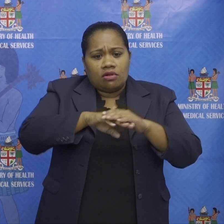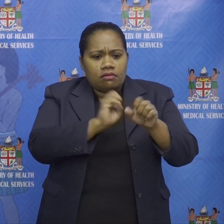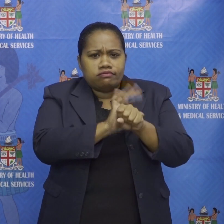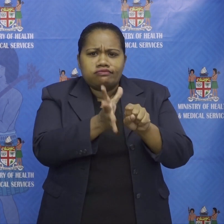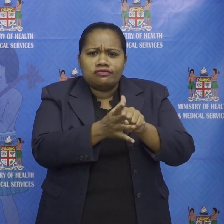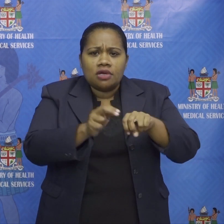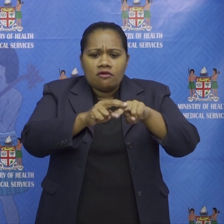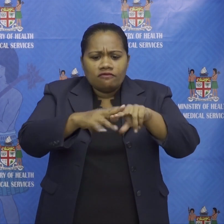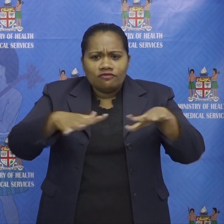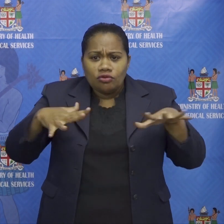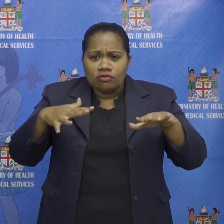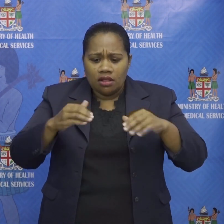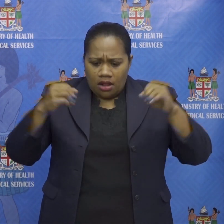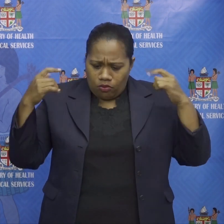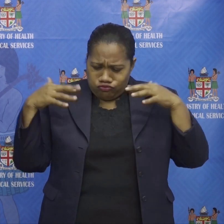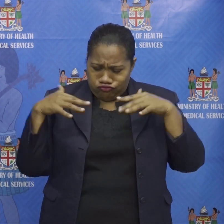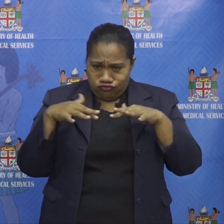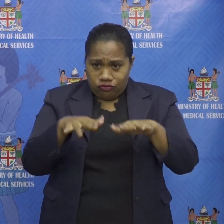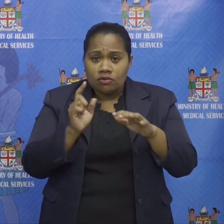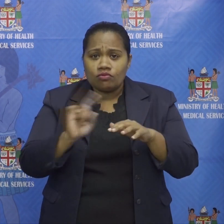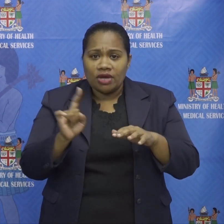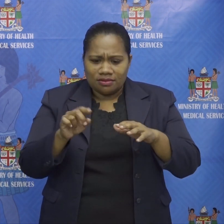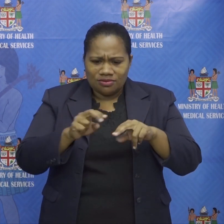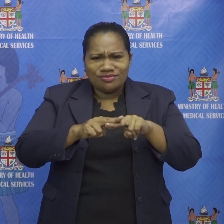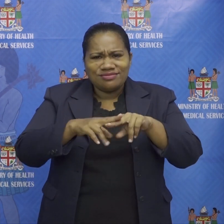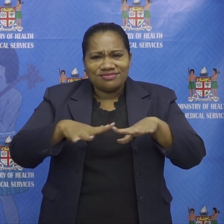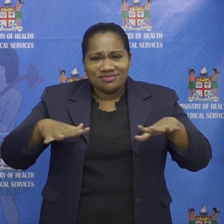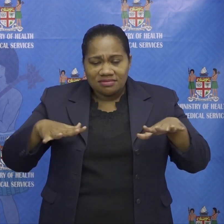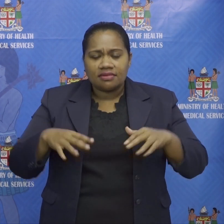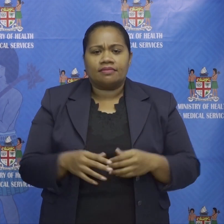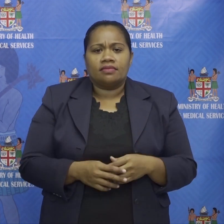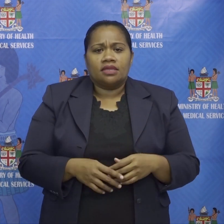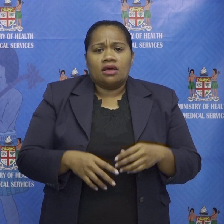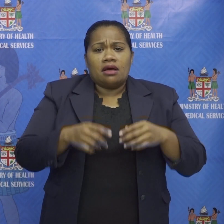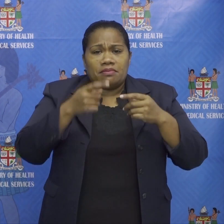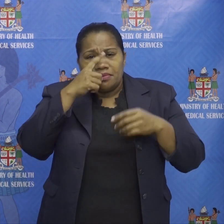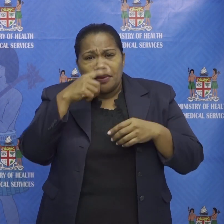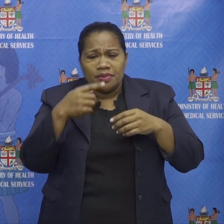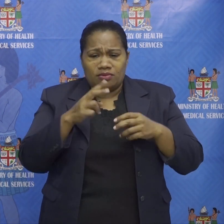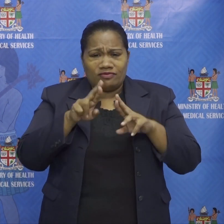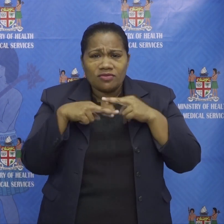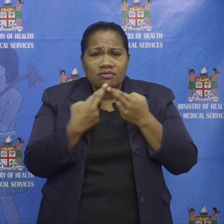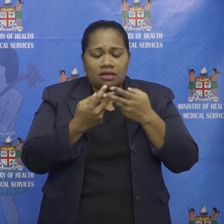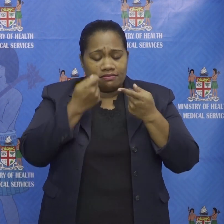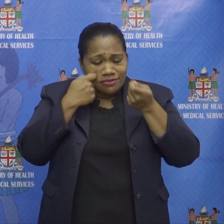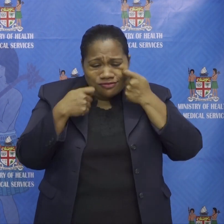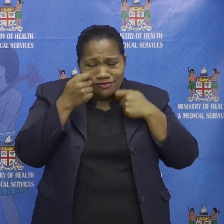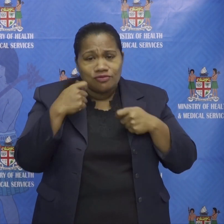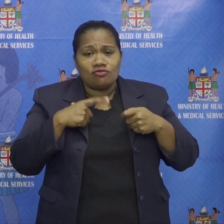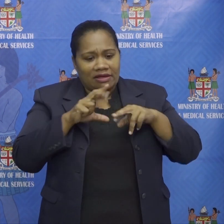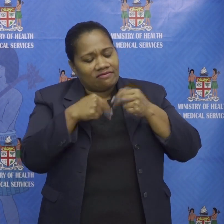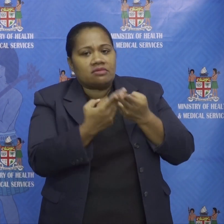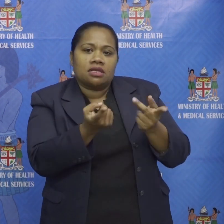cemeteries wailing relatives of the dead outside hospitals long queues of ambulances